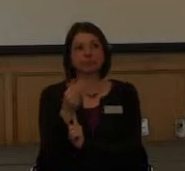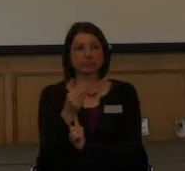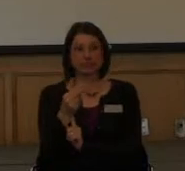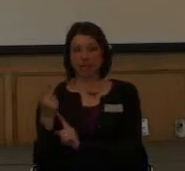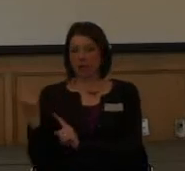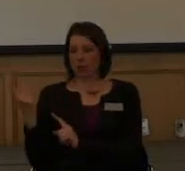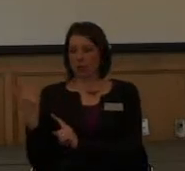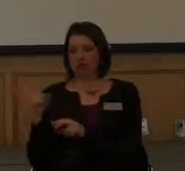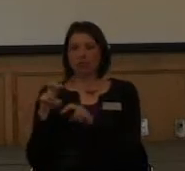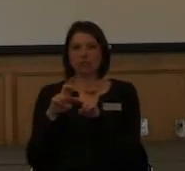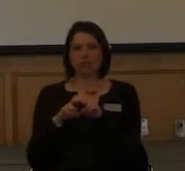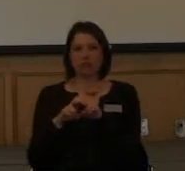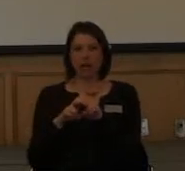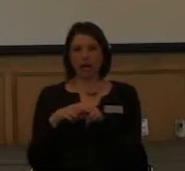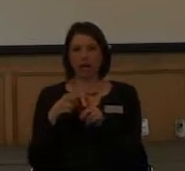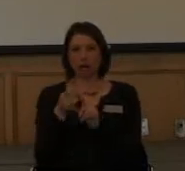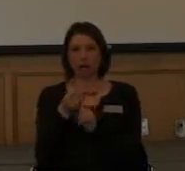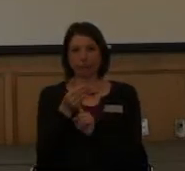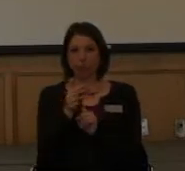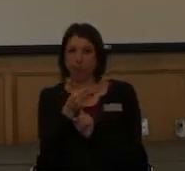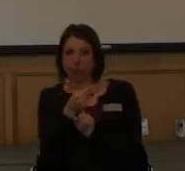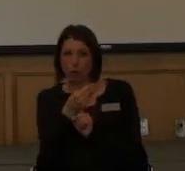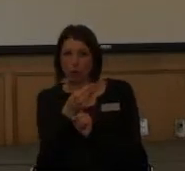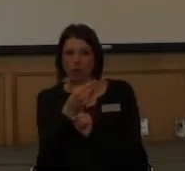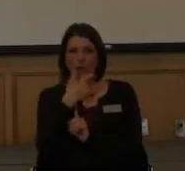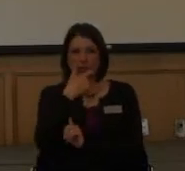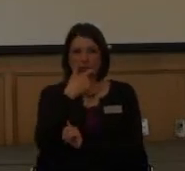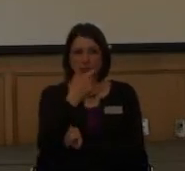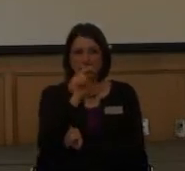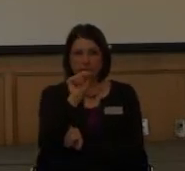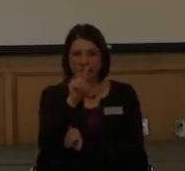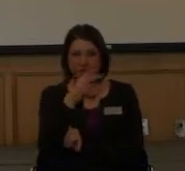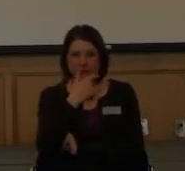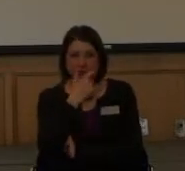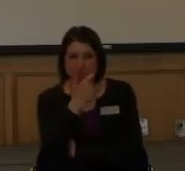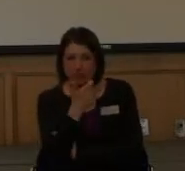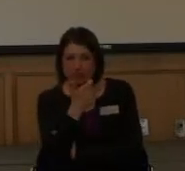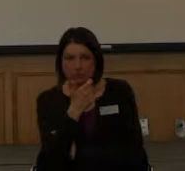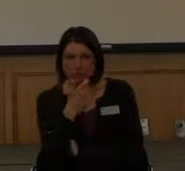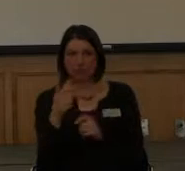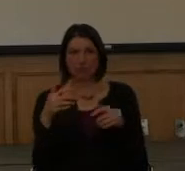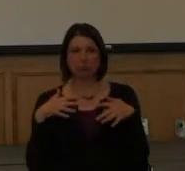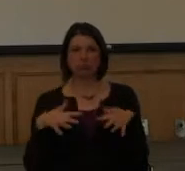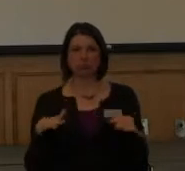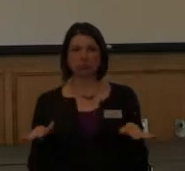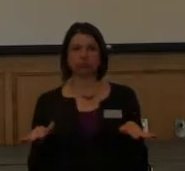sat in a motel room watching the TV just completely numb.